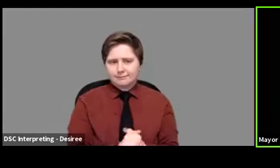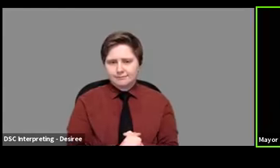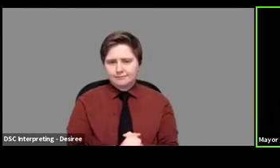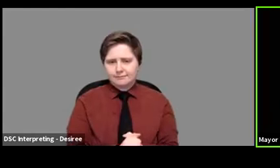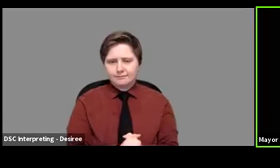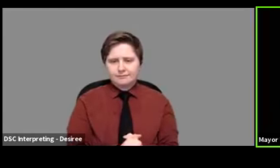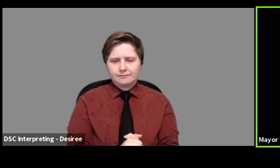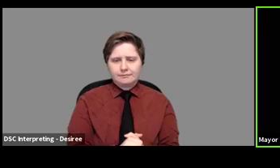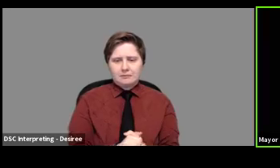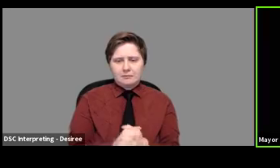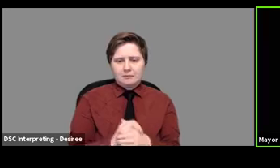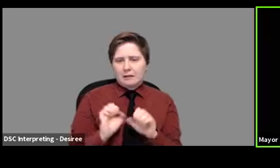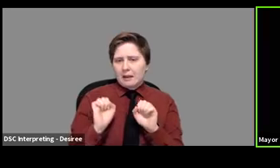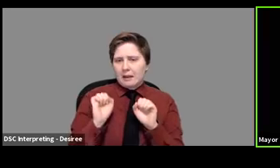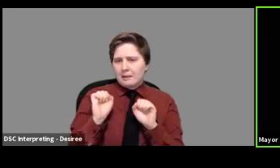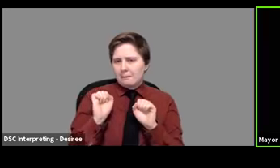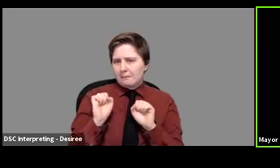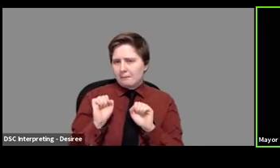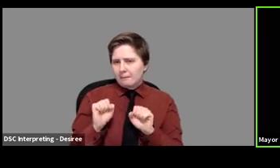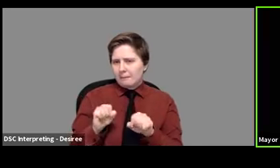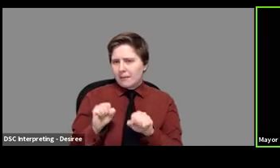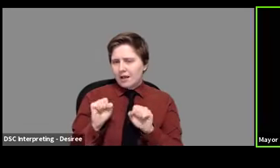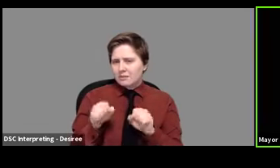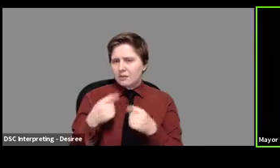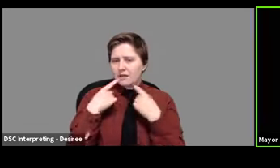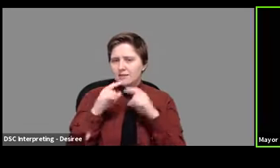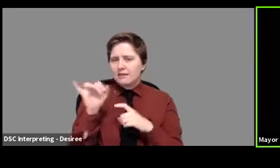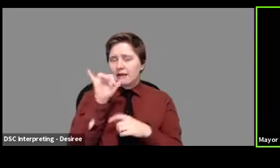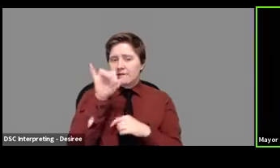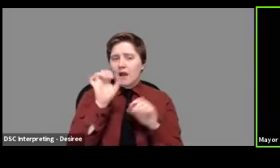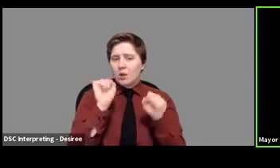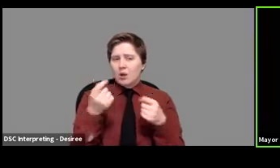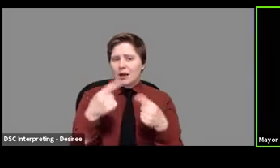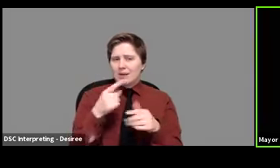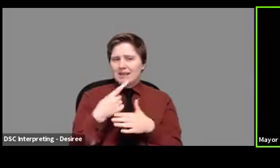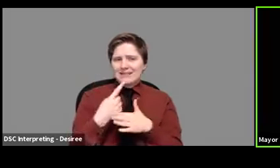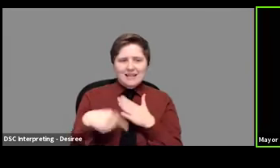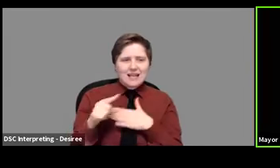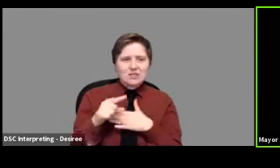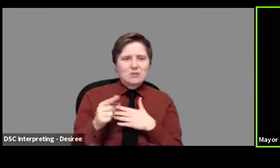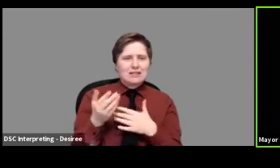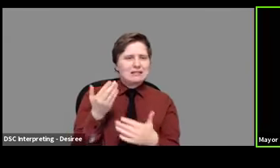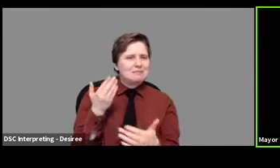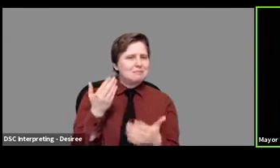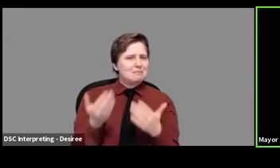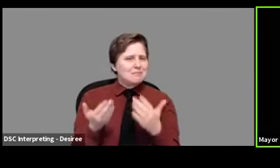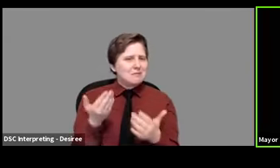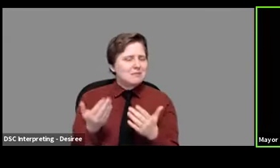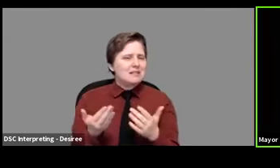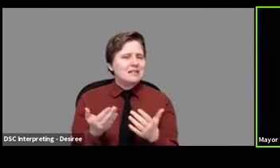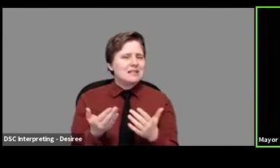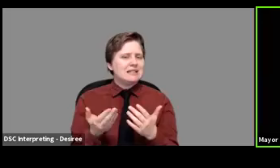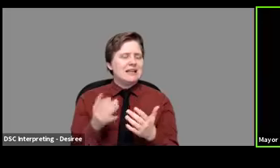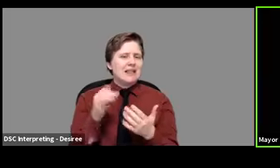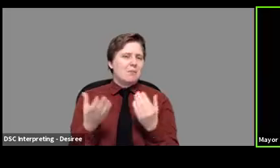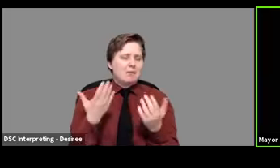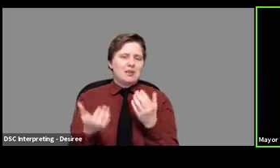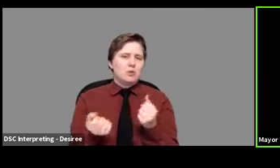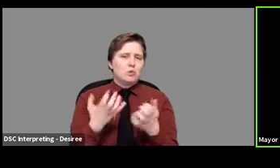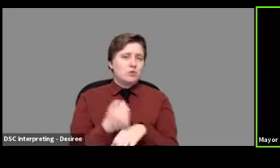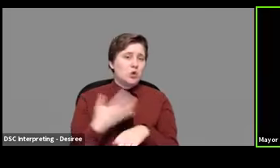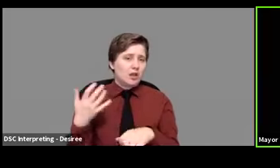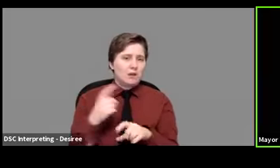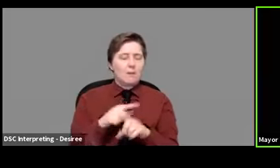it's possible that an announcement like that could happen next week that even that might be a little too soon,